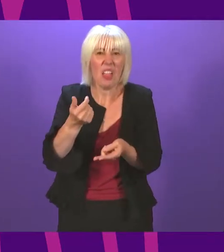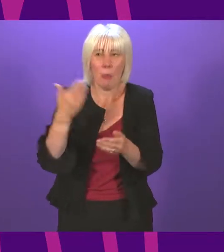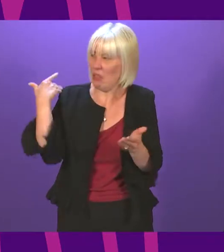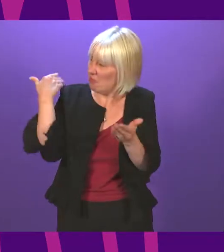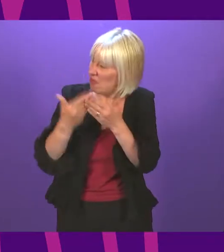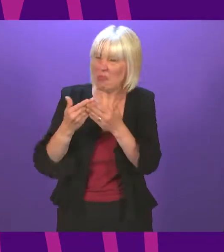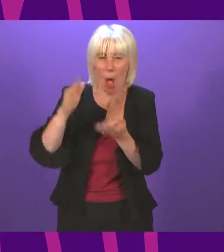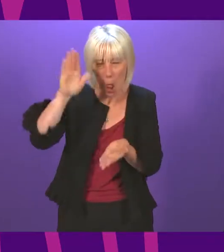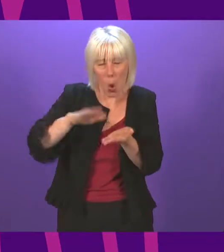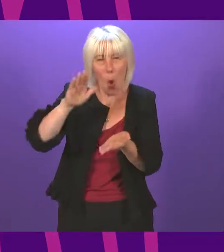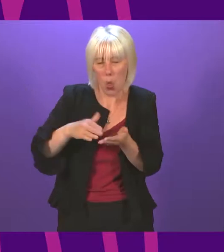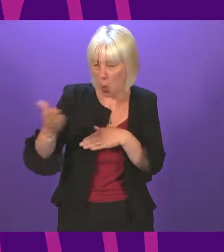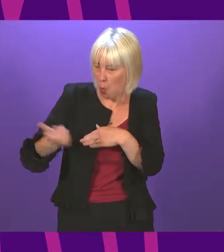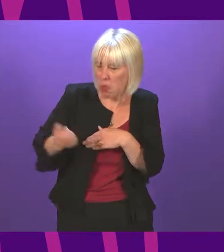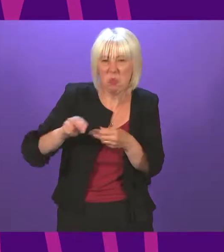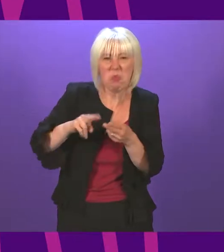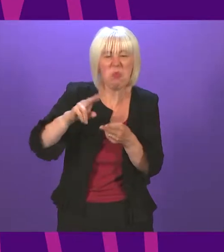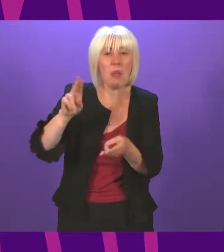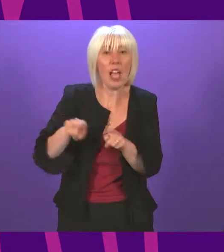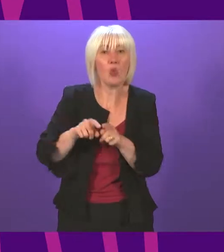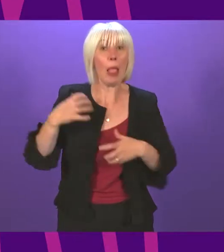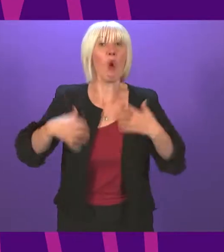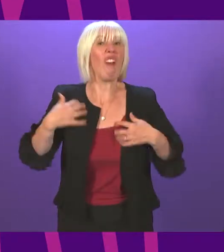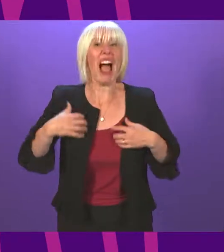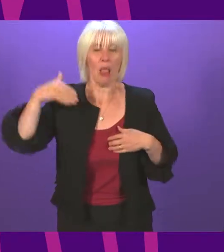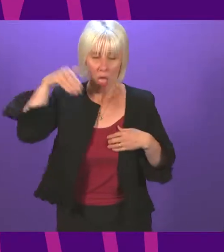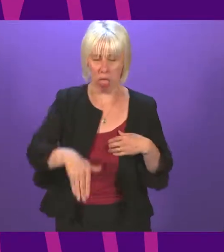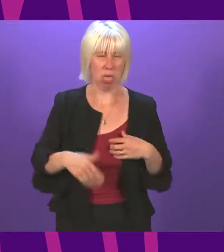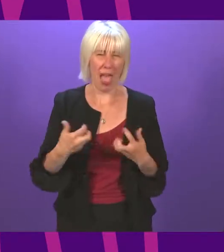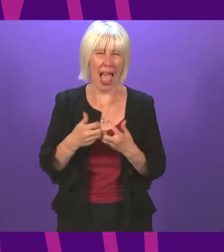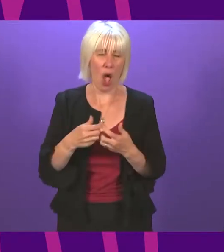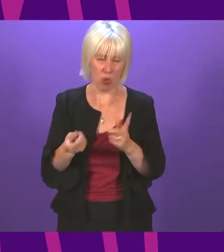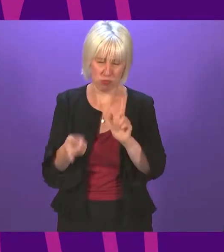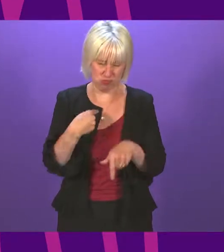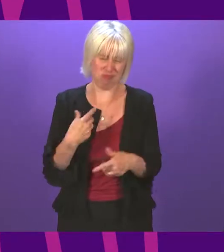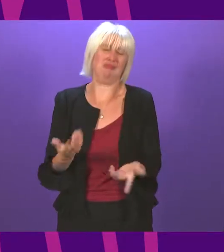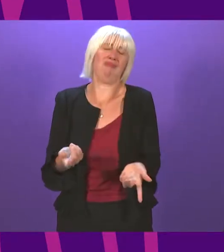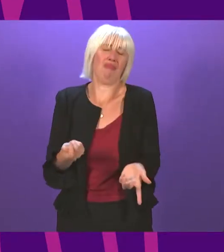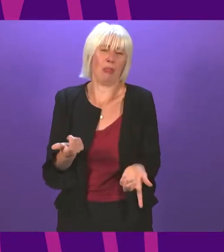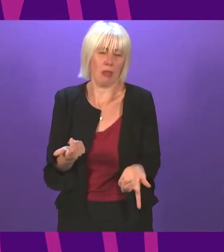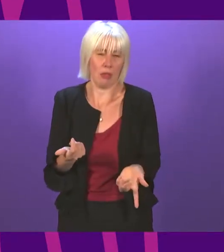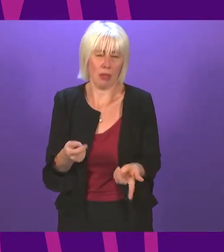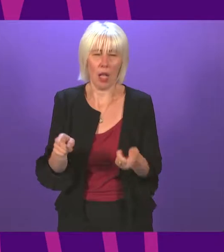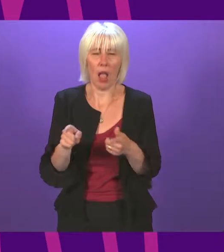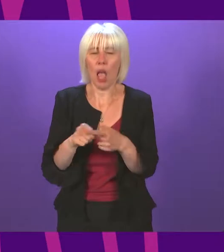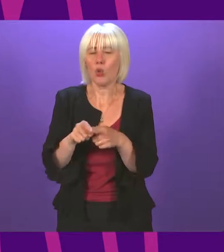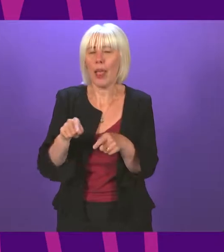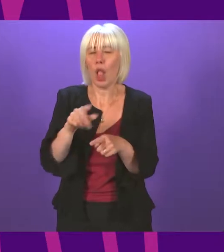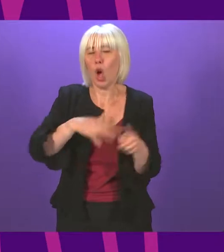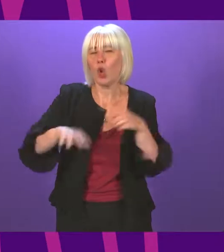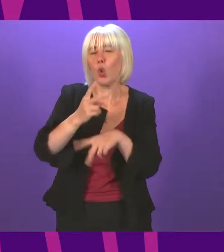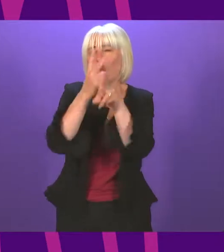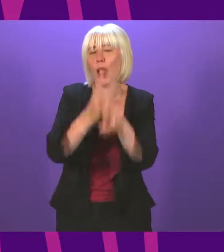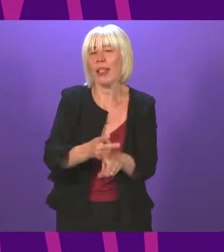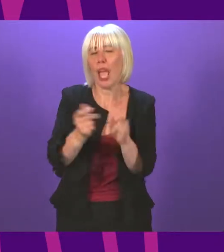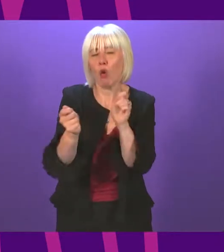morale. As we work to help our NHS recover, another major focus of this Parliament will be social care reform. The